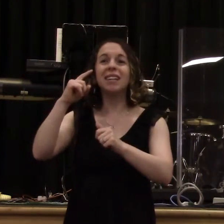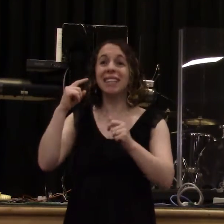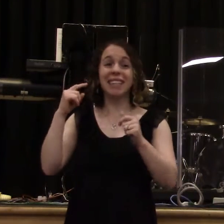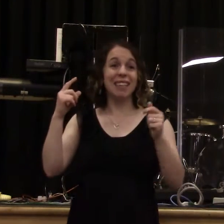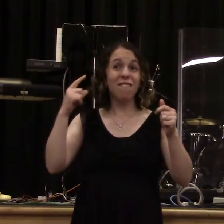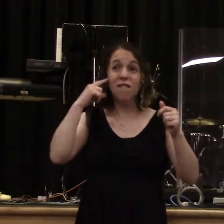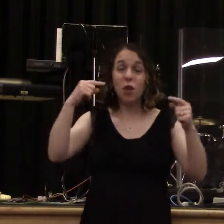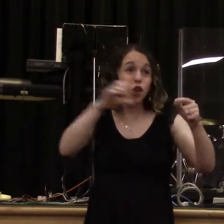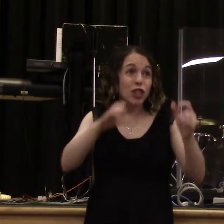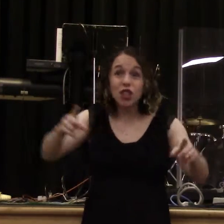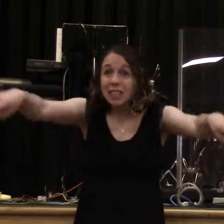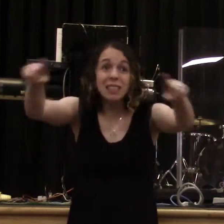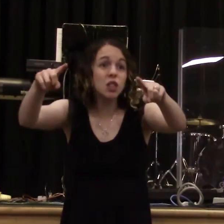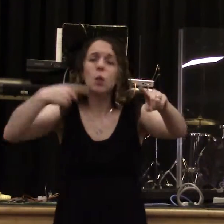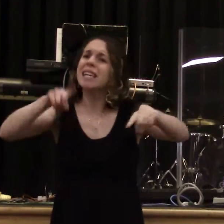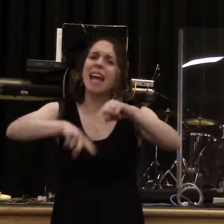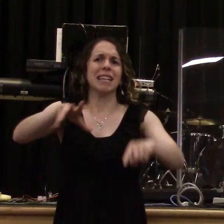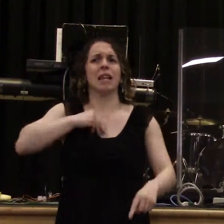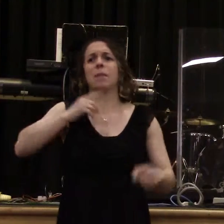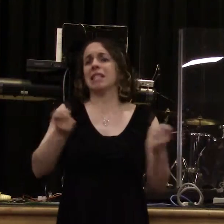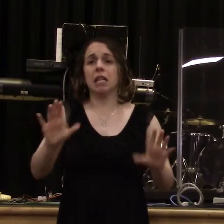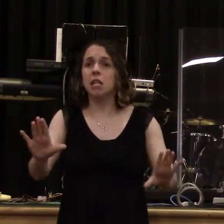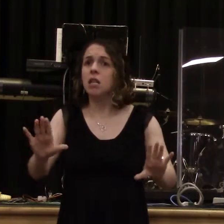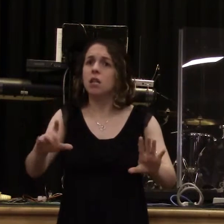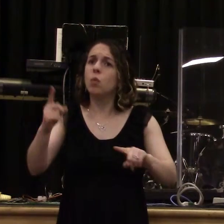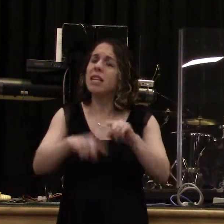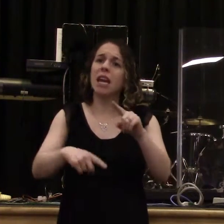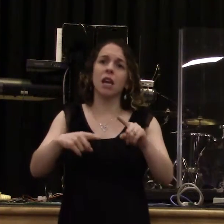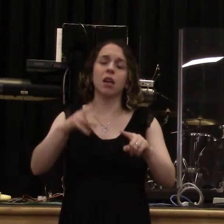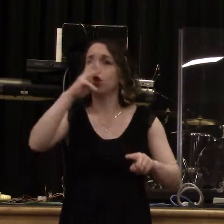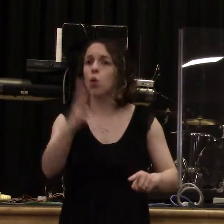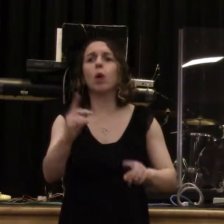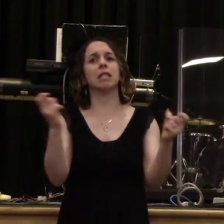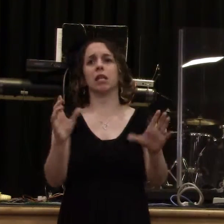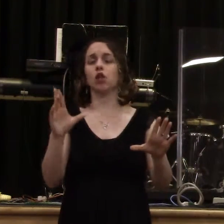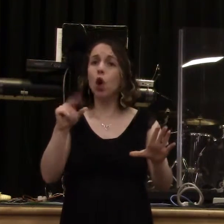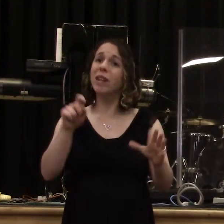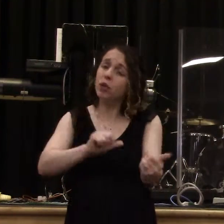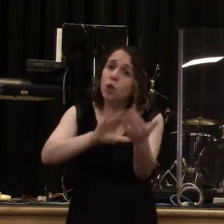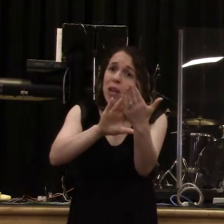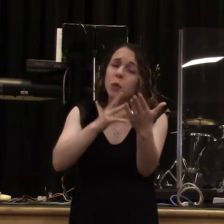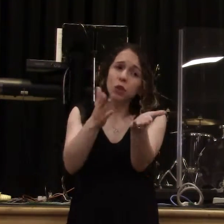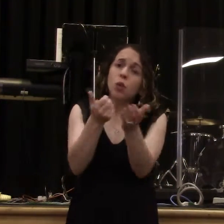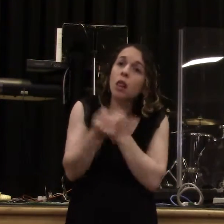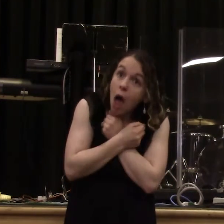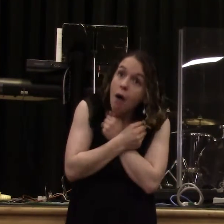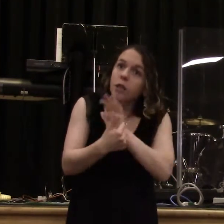can't tolerate it. Can you say amen? Now, the problem is that the church, for whatever reason,